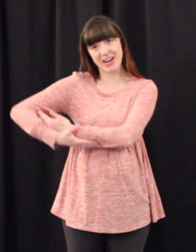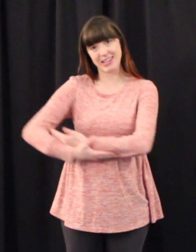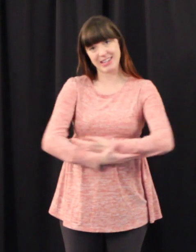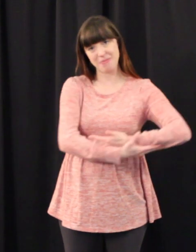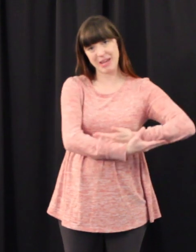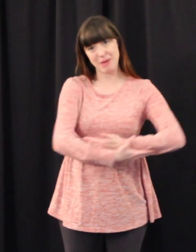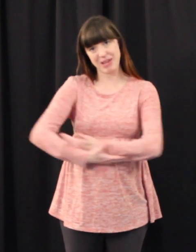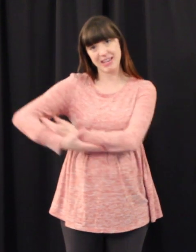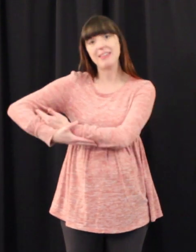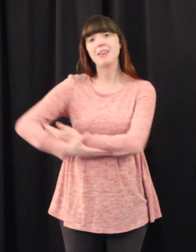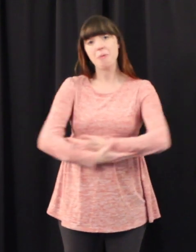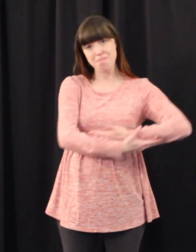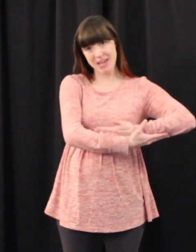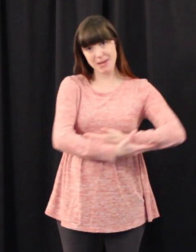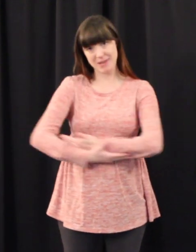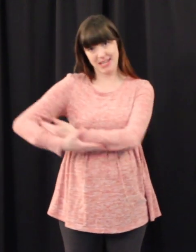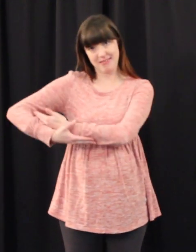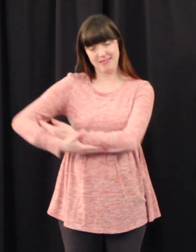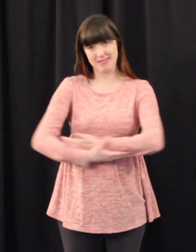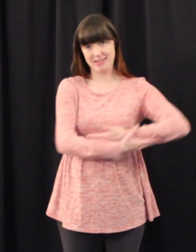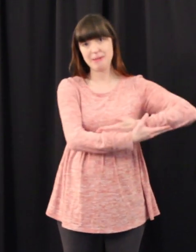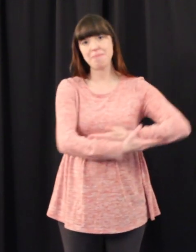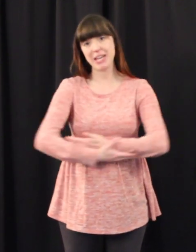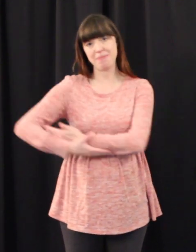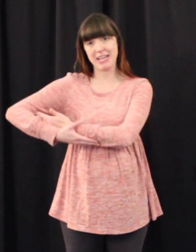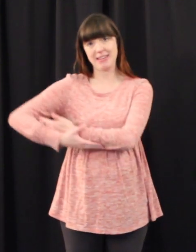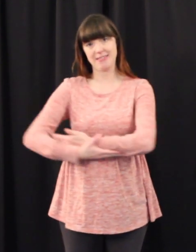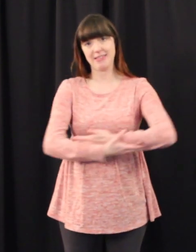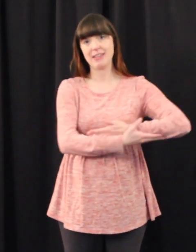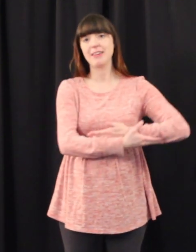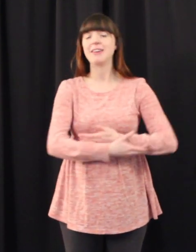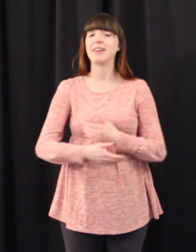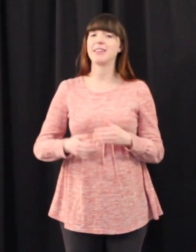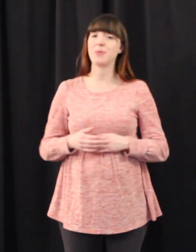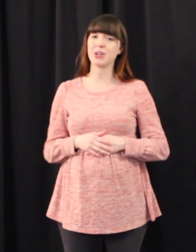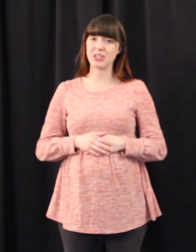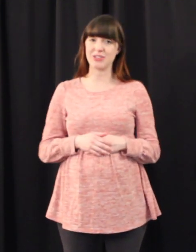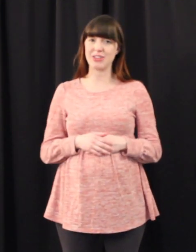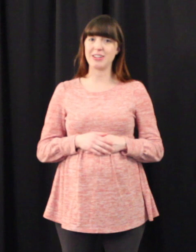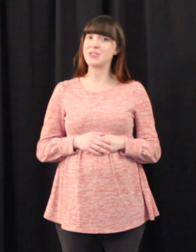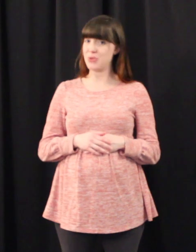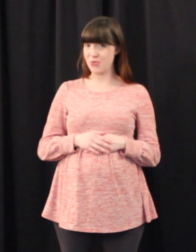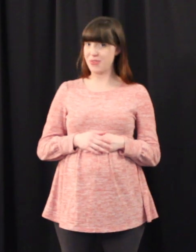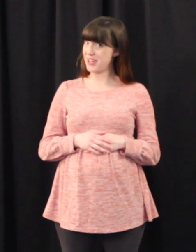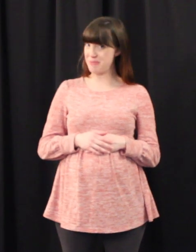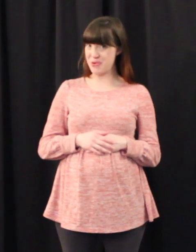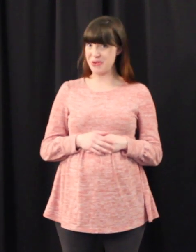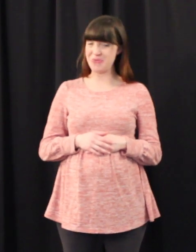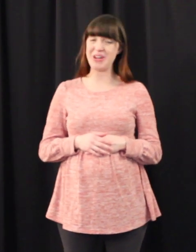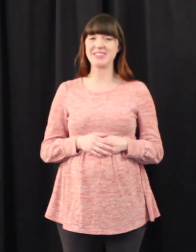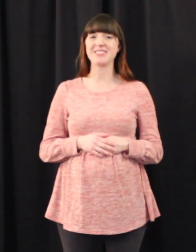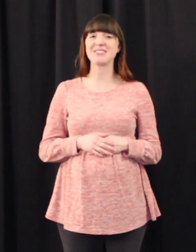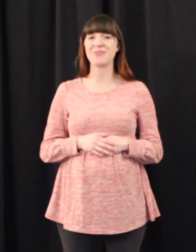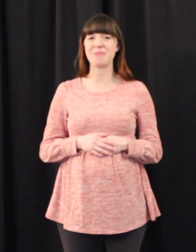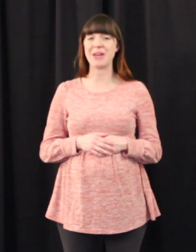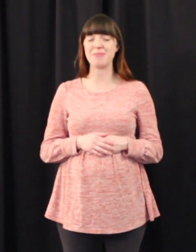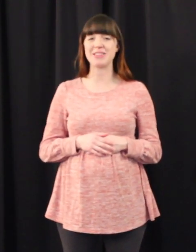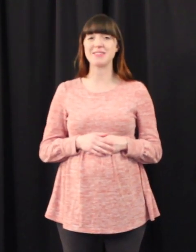rocking a baby baby baby and then we're going to learn two very important ones for babies